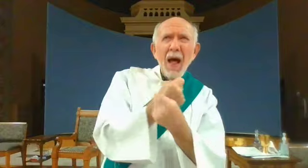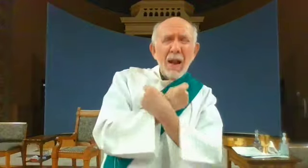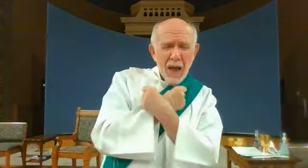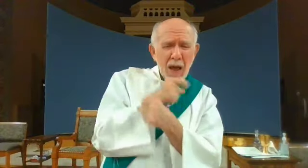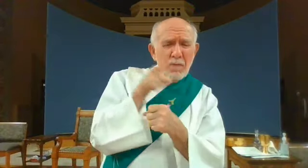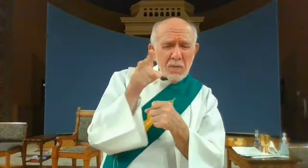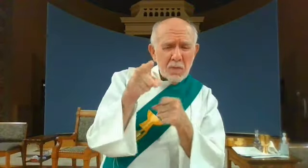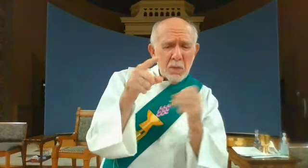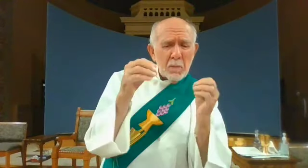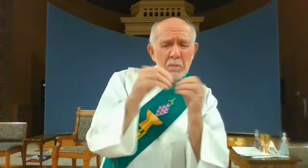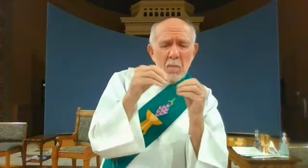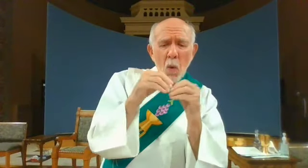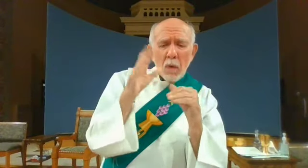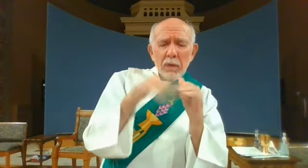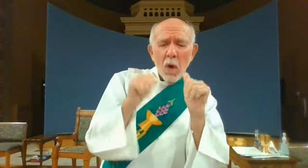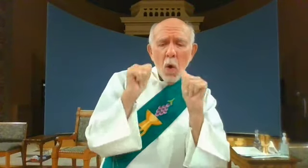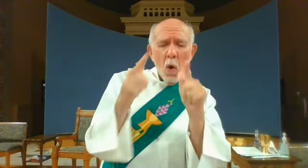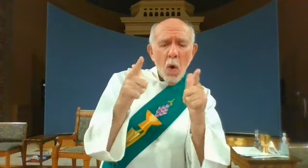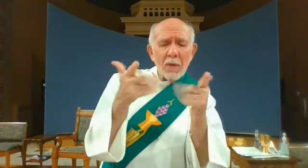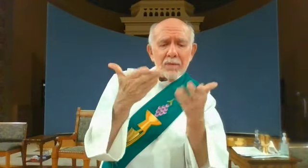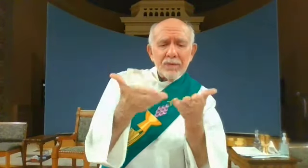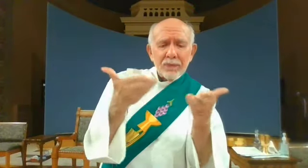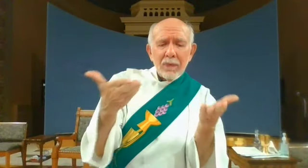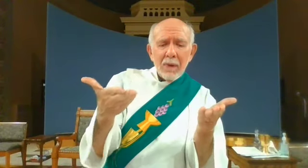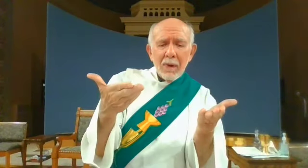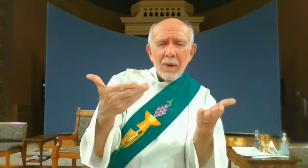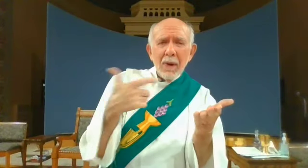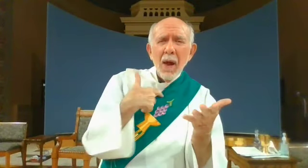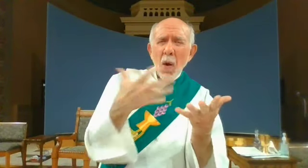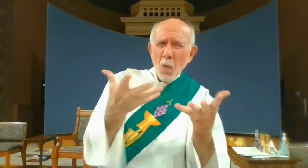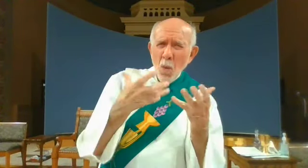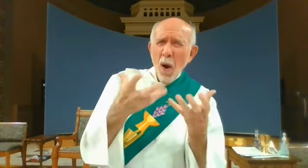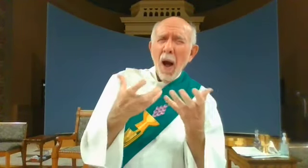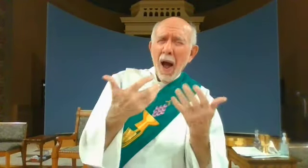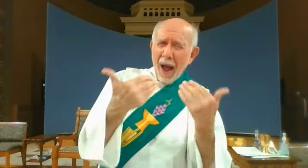things, and I desire to receive you into my soul.